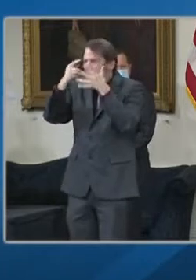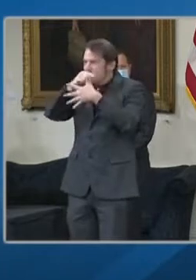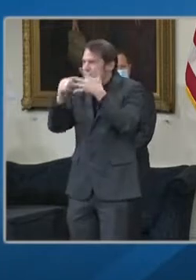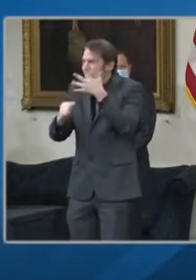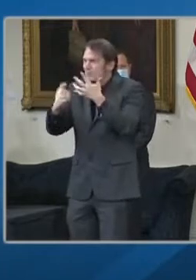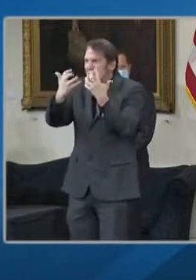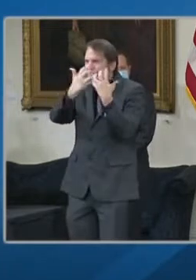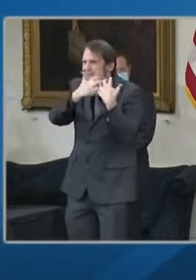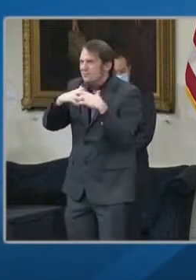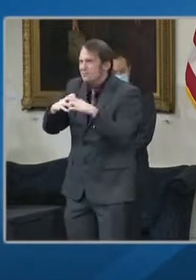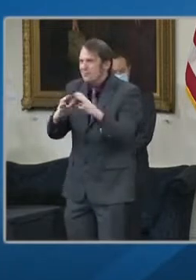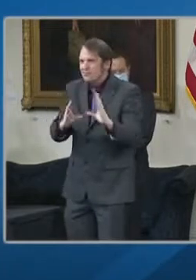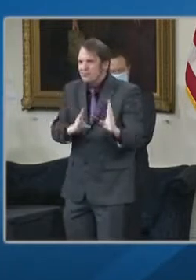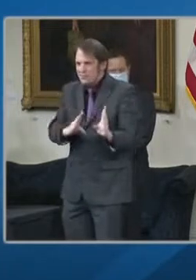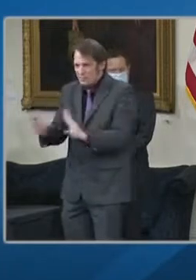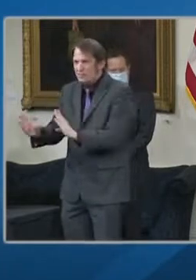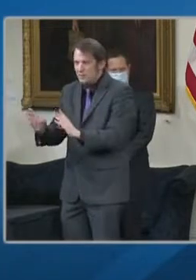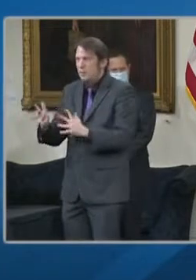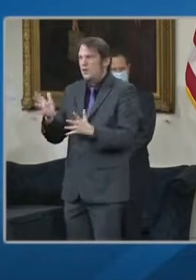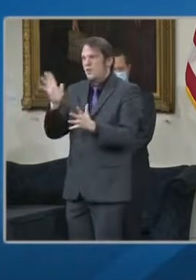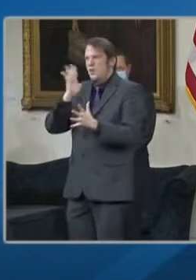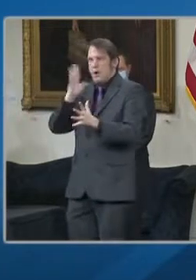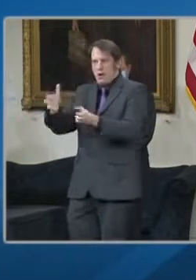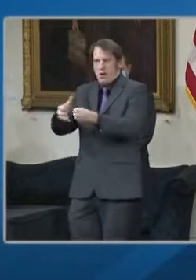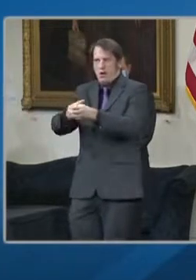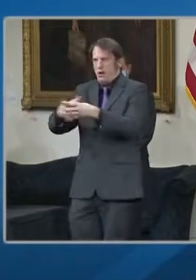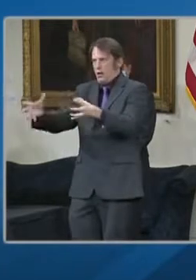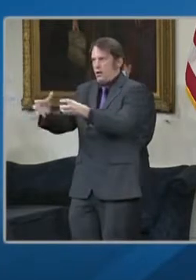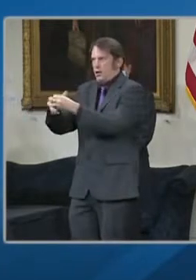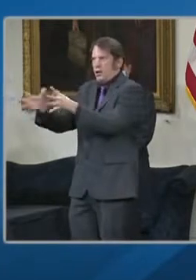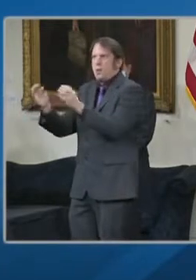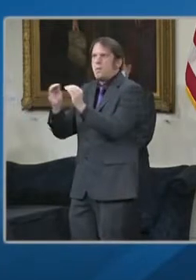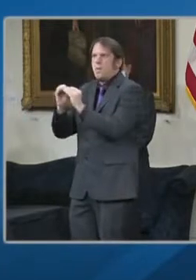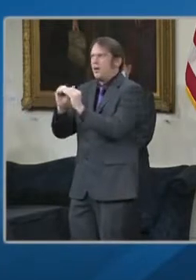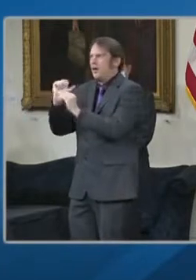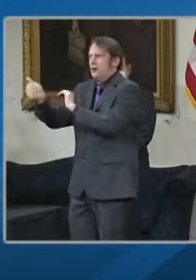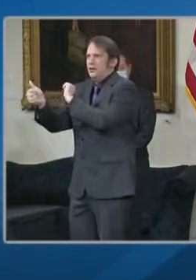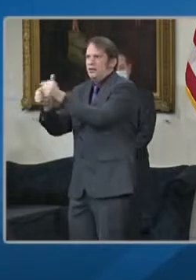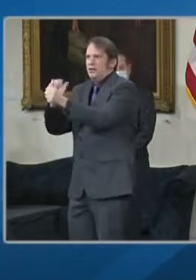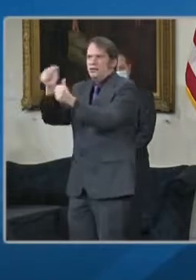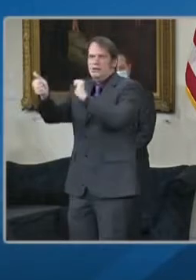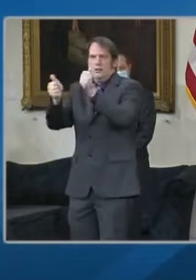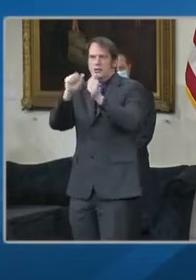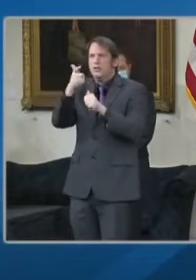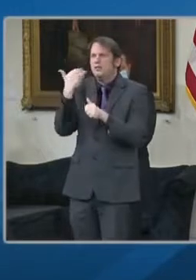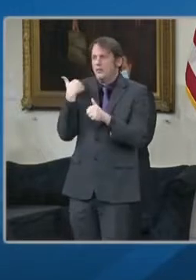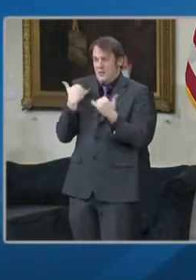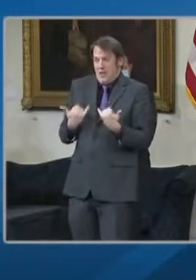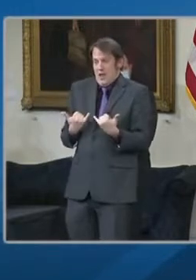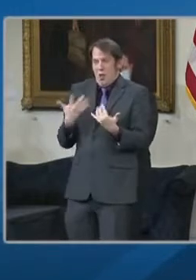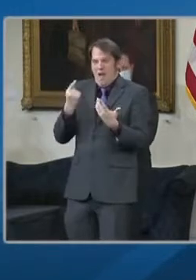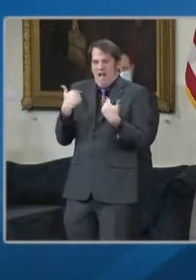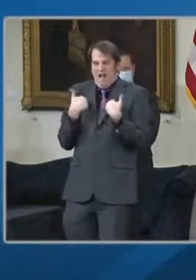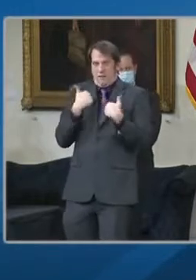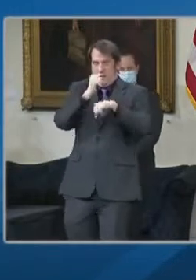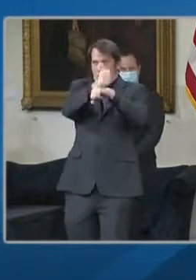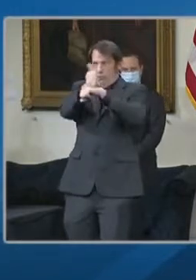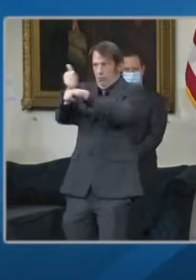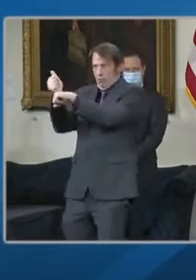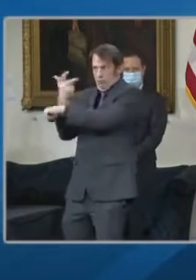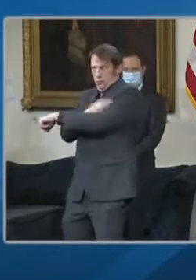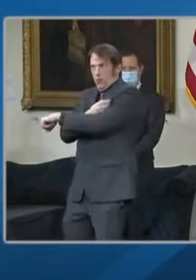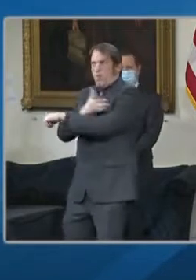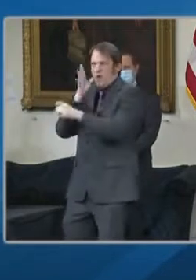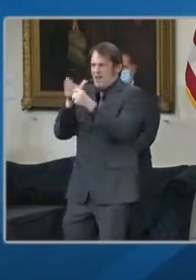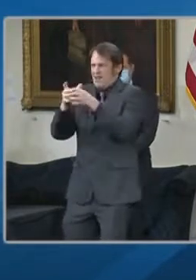the channels available to Marylanders to get vaccinated. In addition to the current six